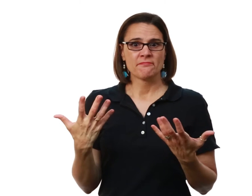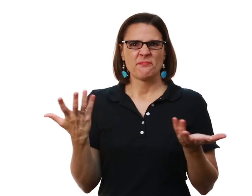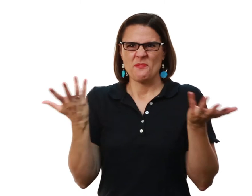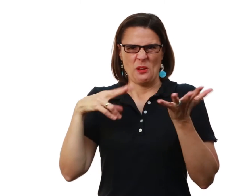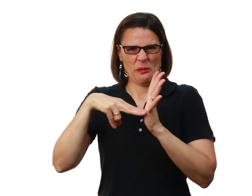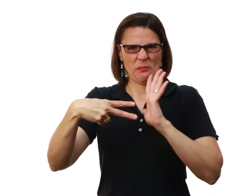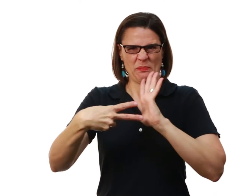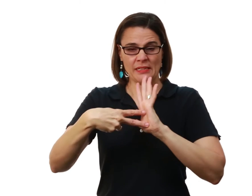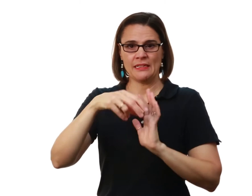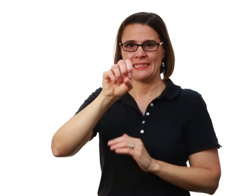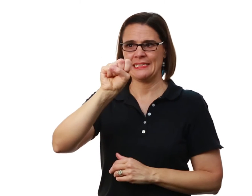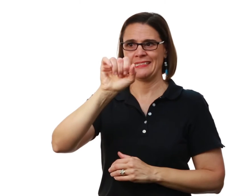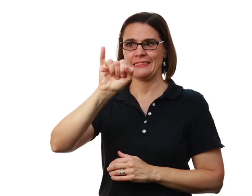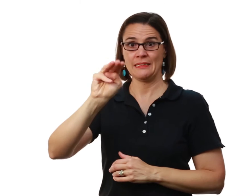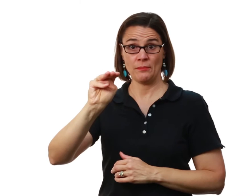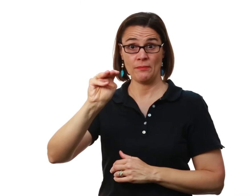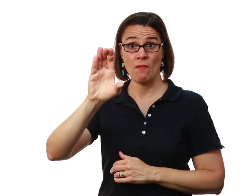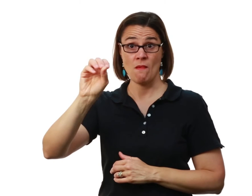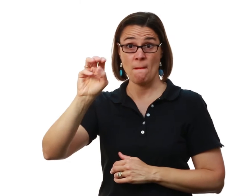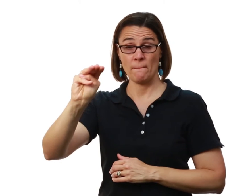What does SimCom Signed like this